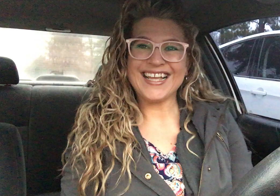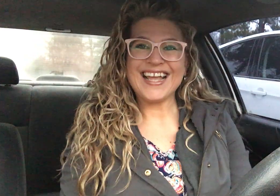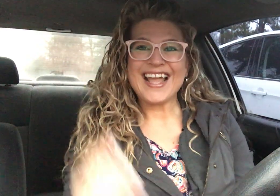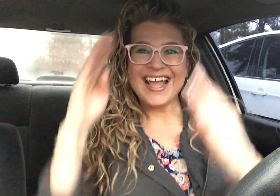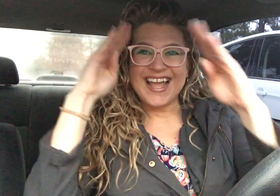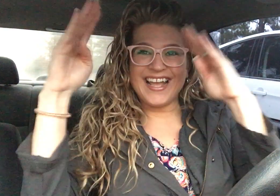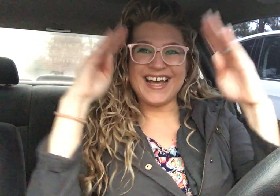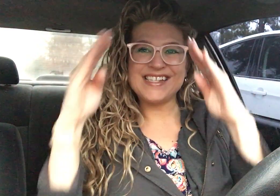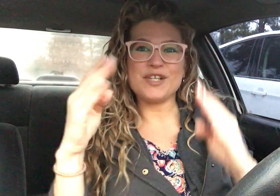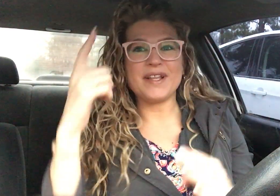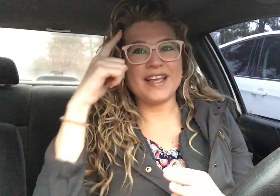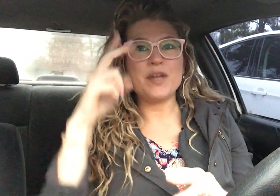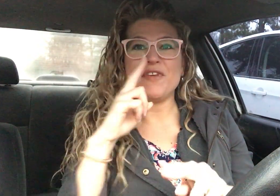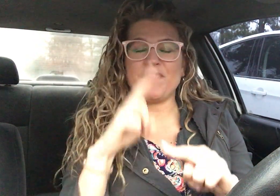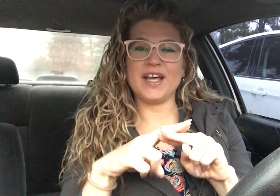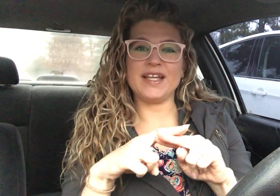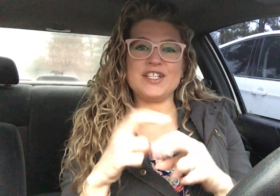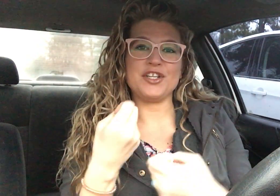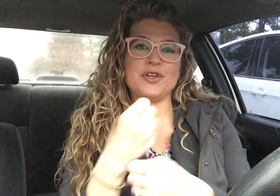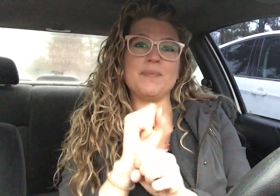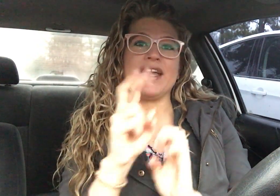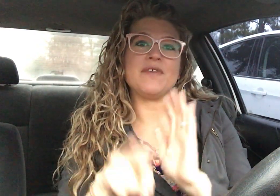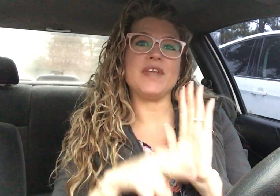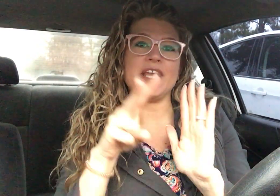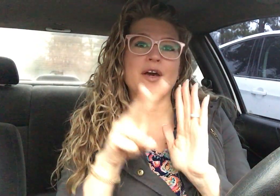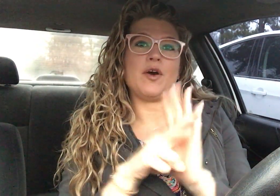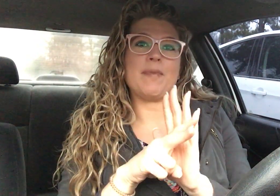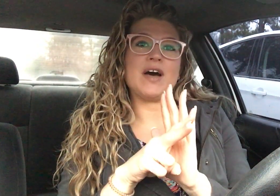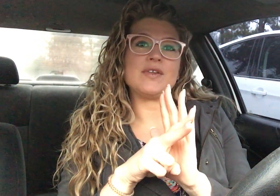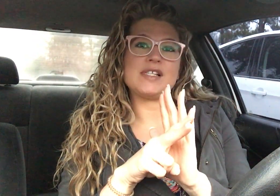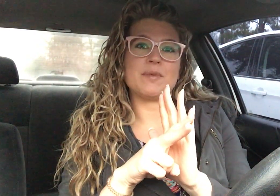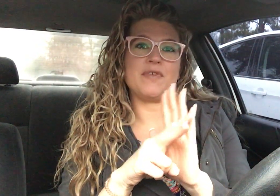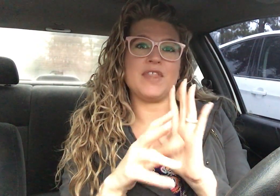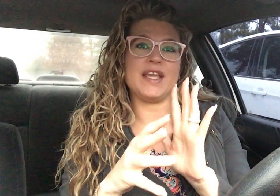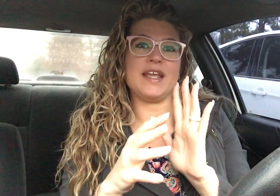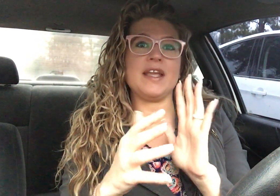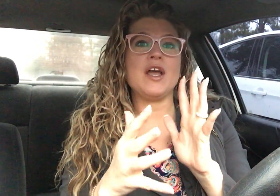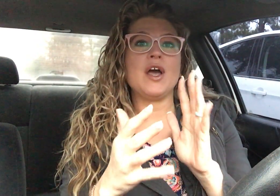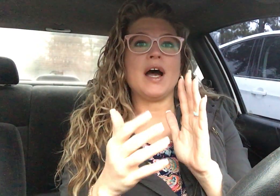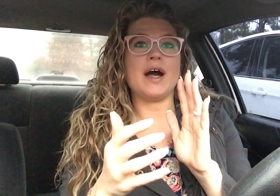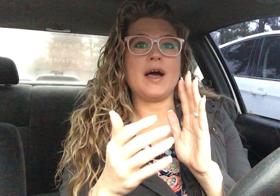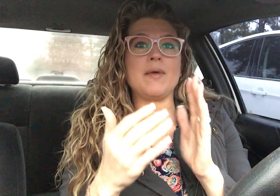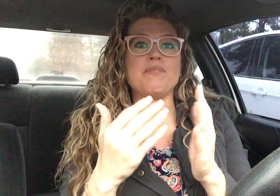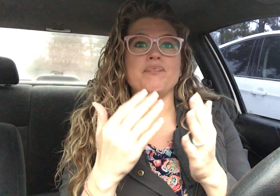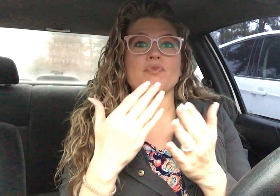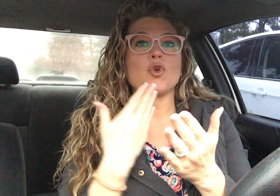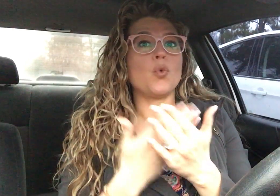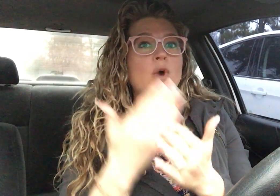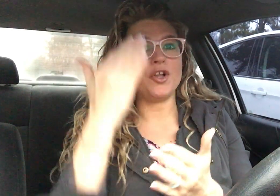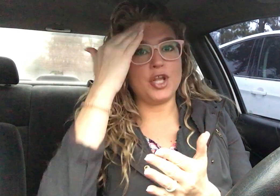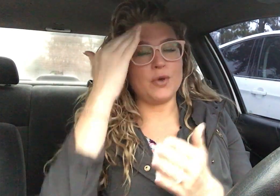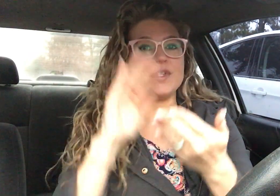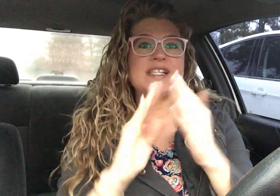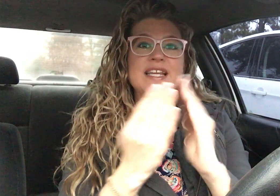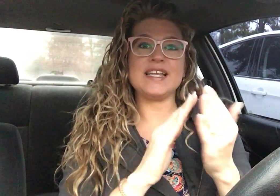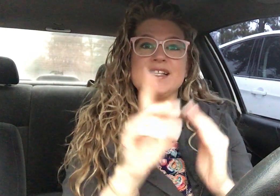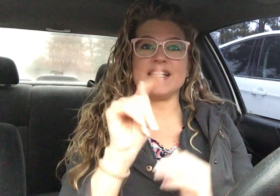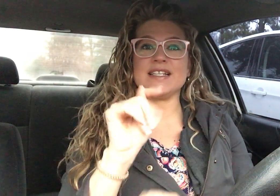hey guys so I thought it'd be fun to make a video about some of the well-known cities in